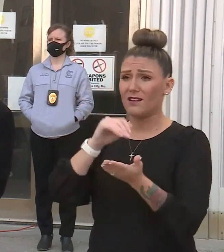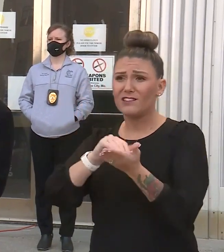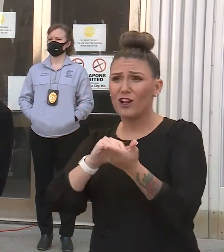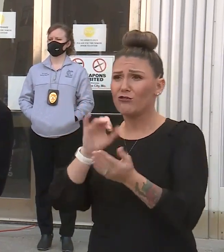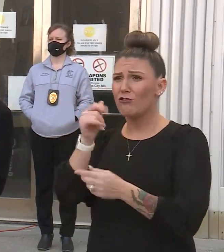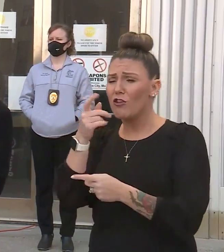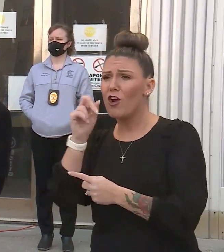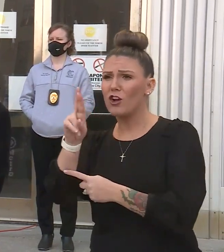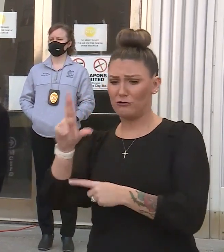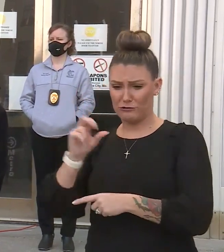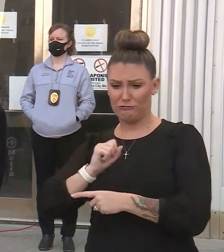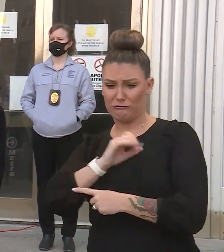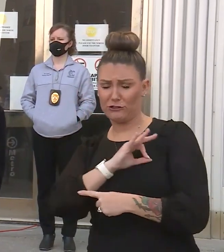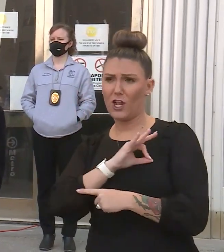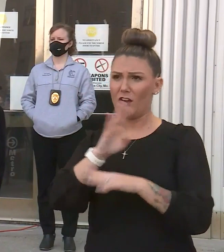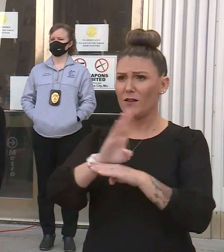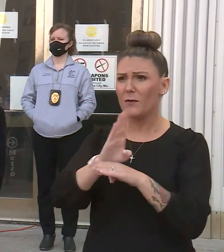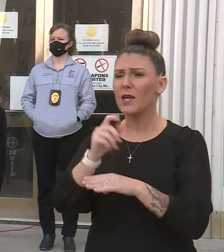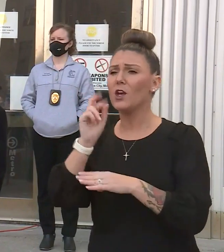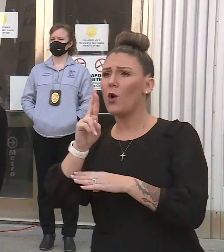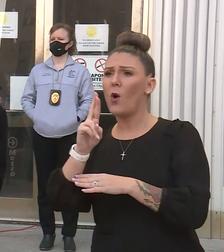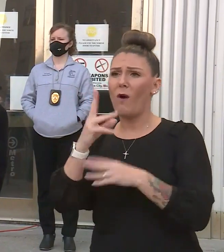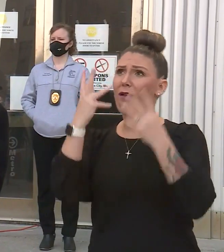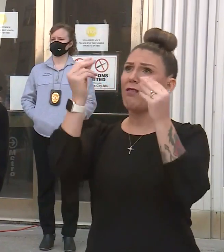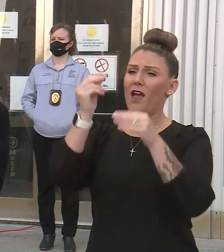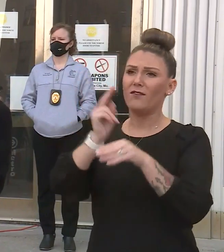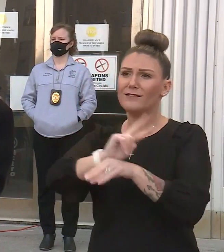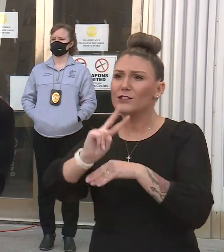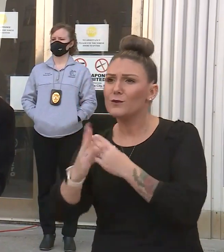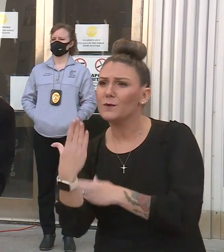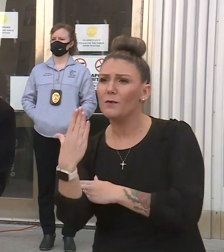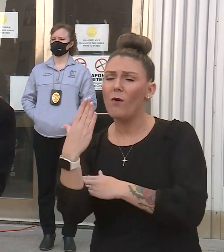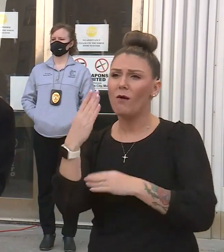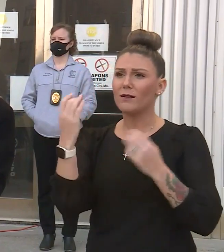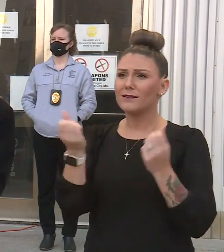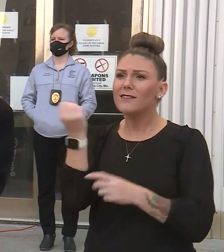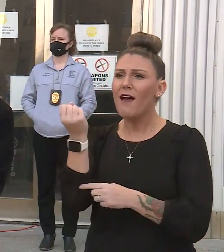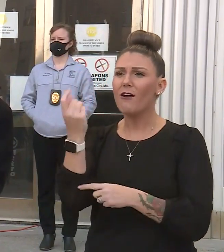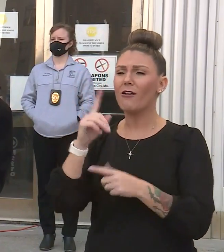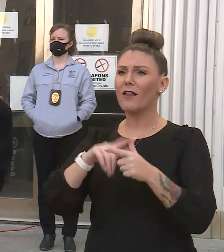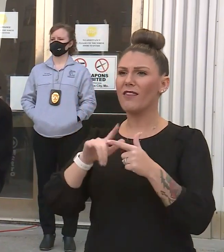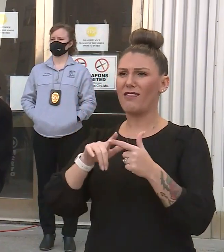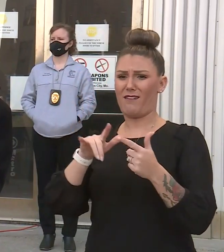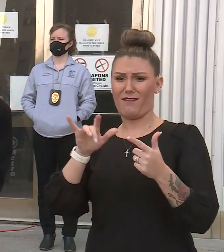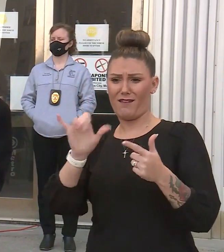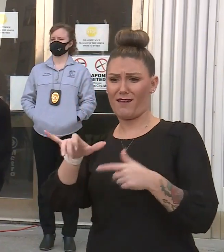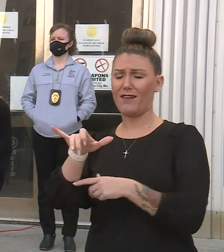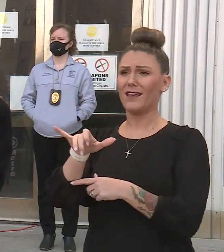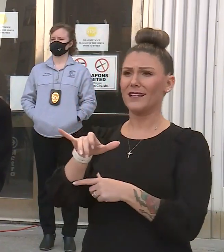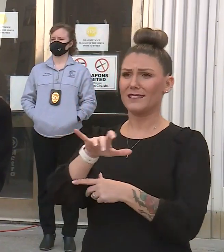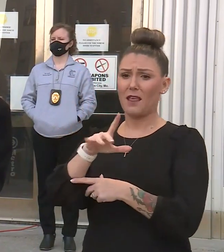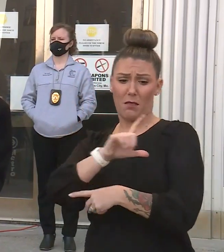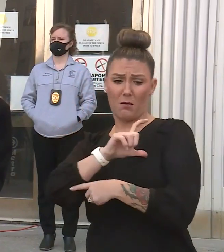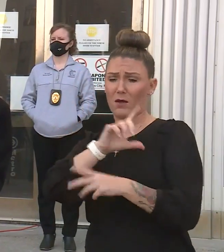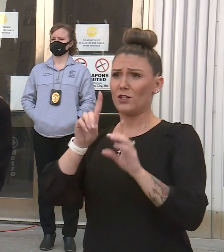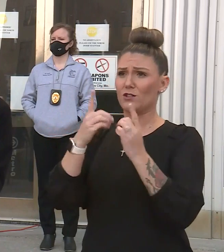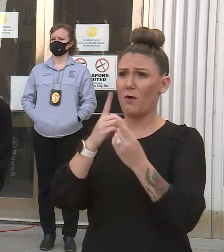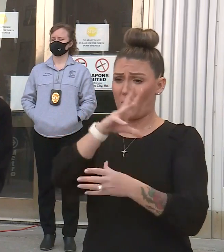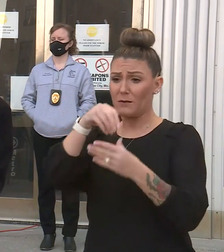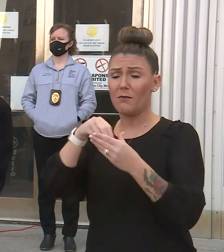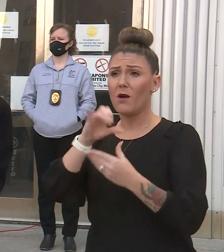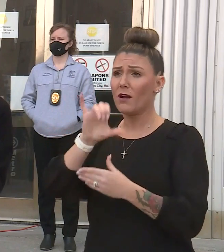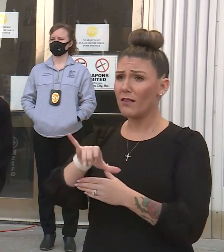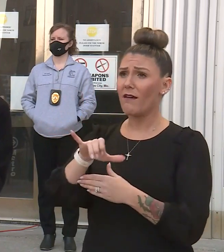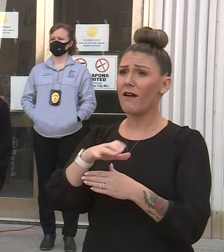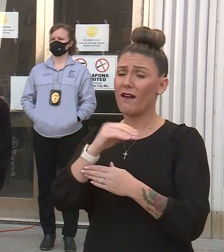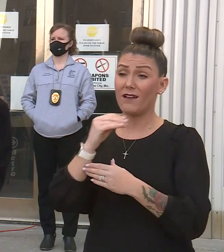is busy or has gone home at 2 a.m. on a Saturday. That is the sort of activity the police department should be a part of. I'll expect them to be a part of